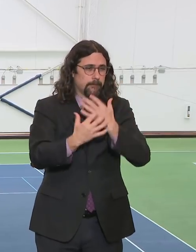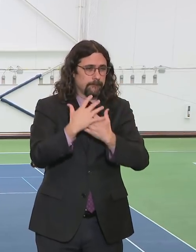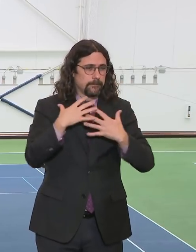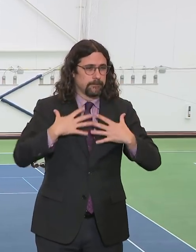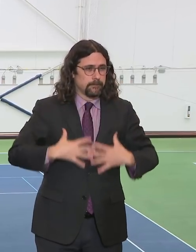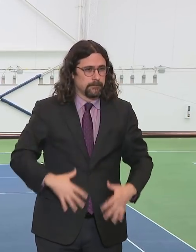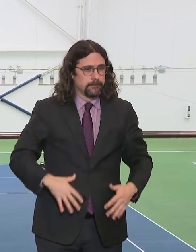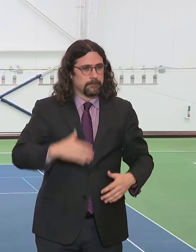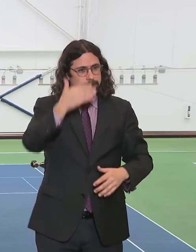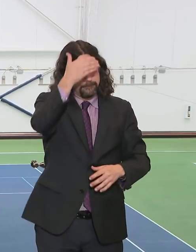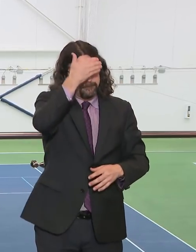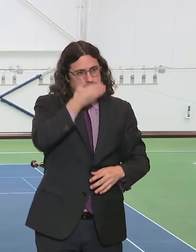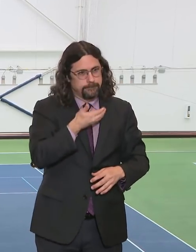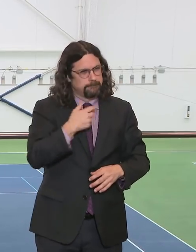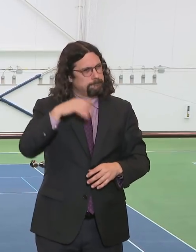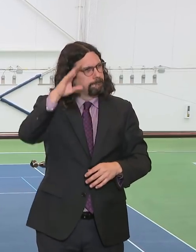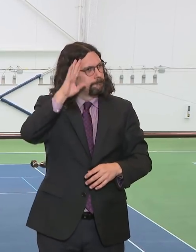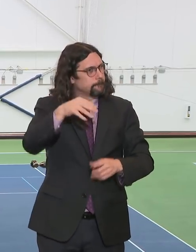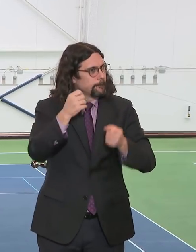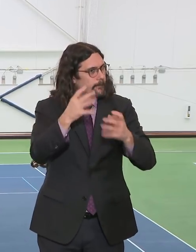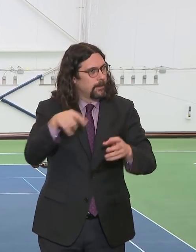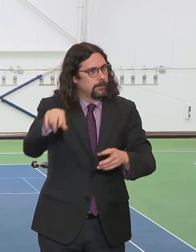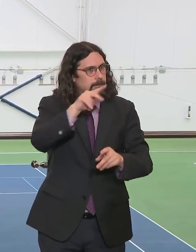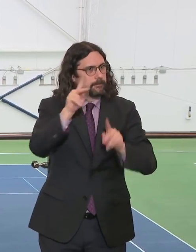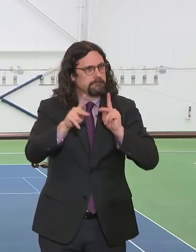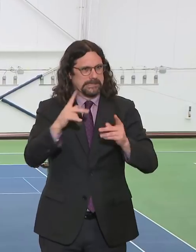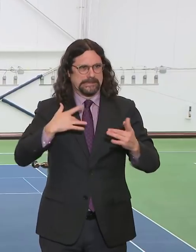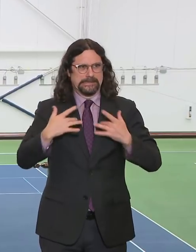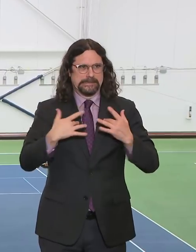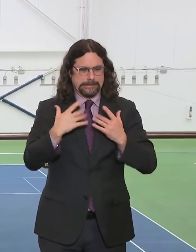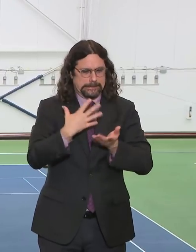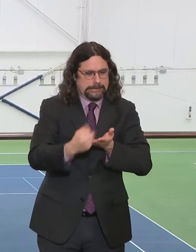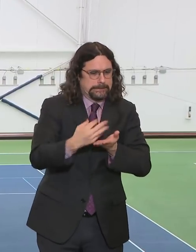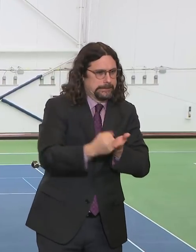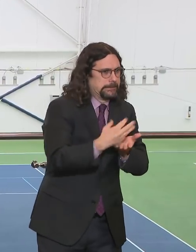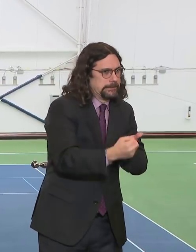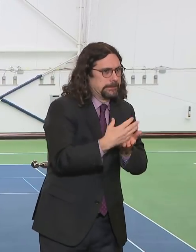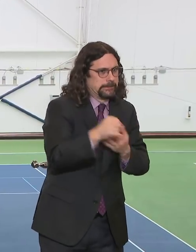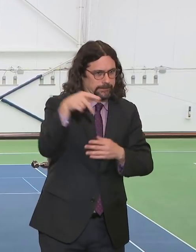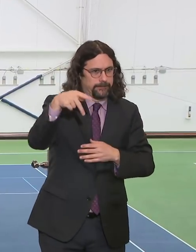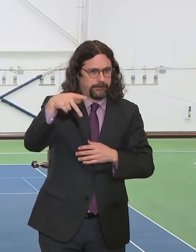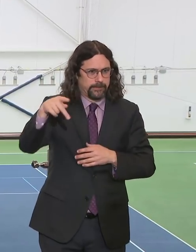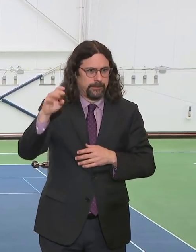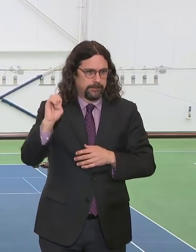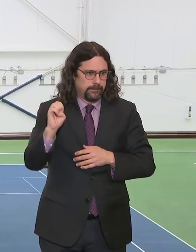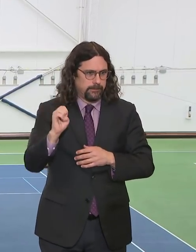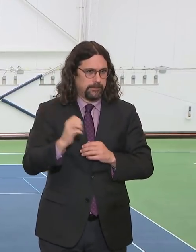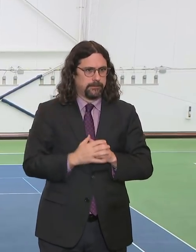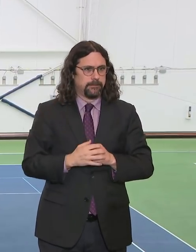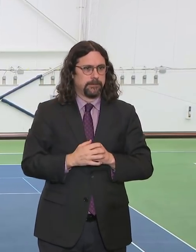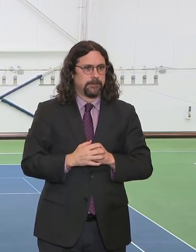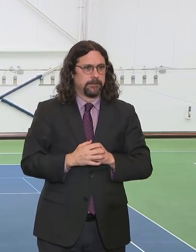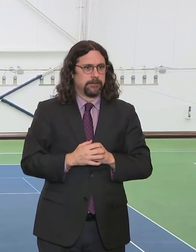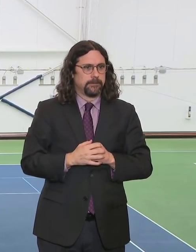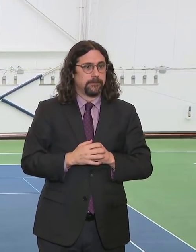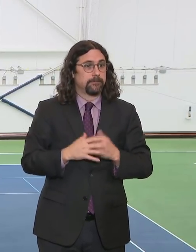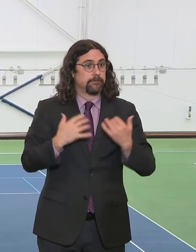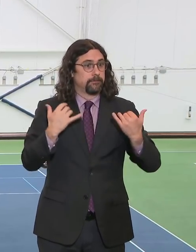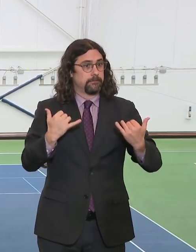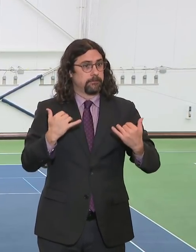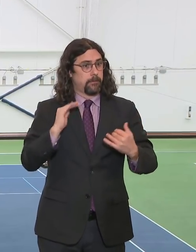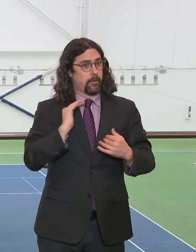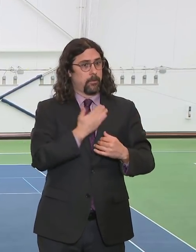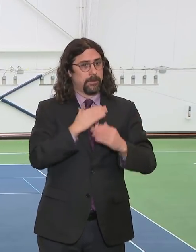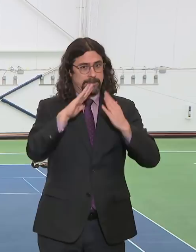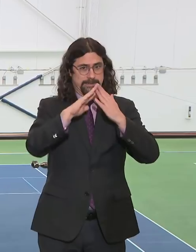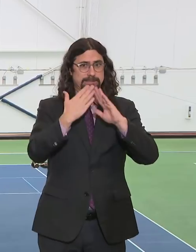system. Today, our city agencies are distributing to all New York City hospitals. I want to make that crystal